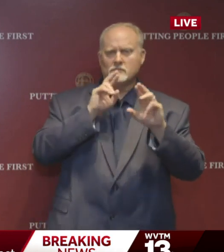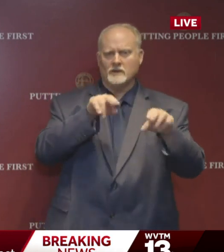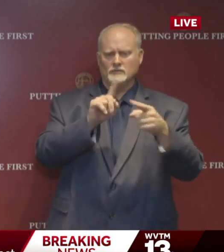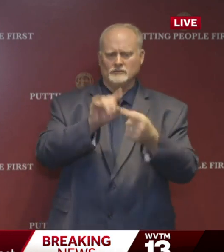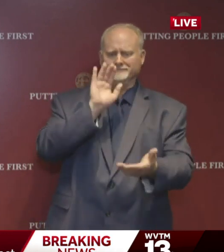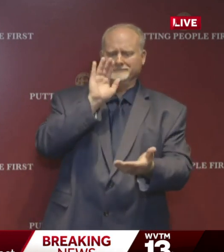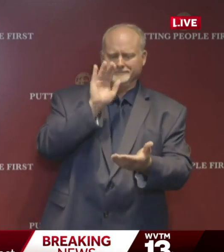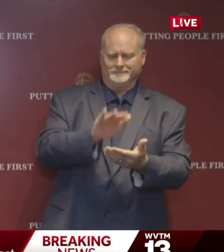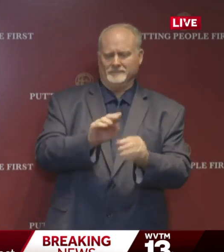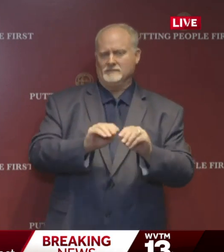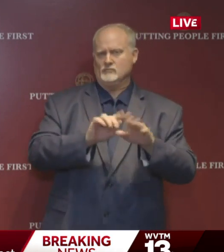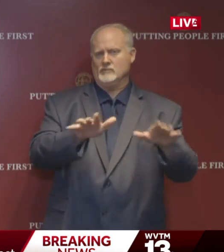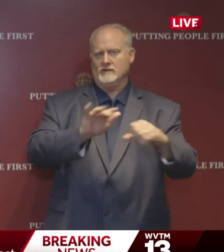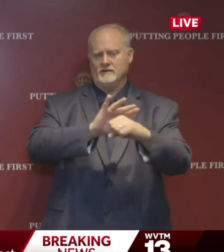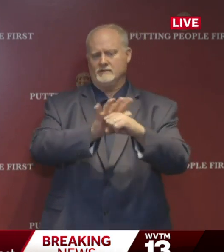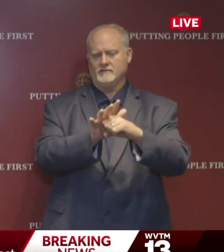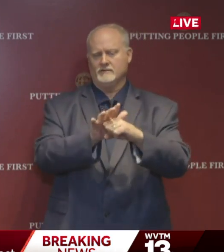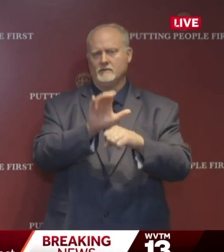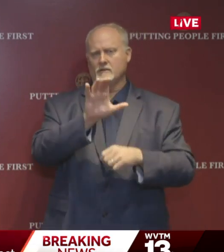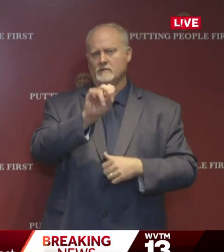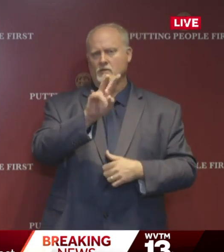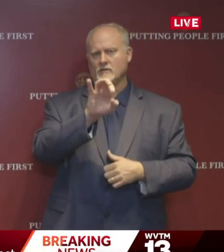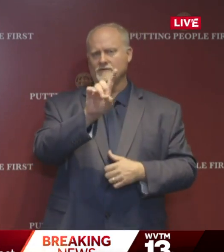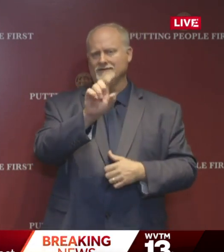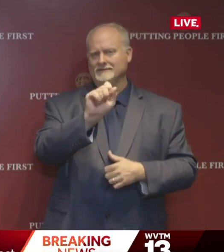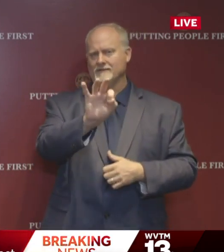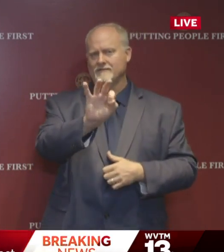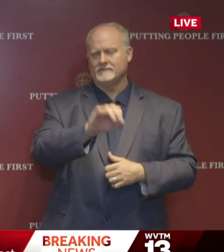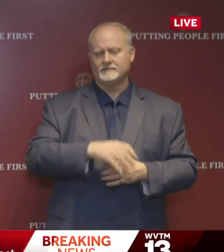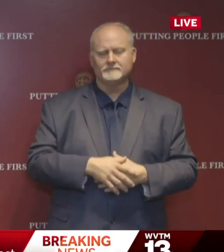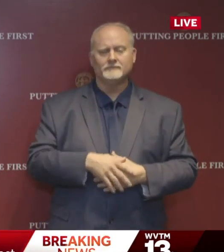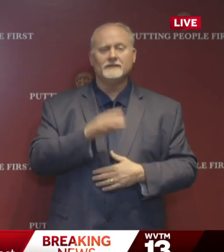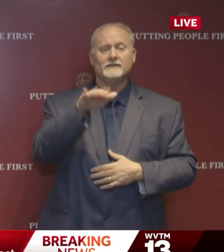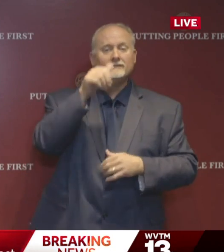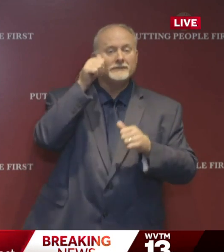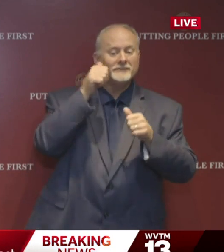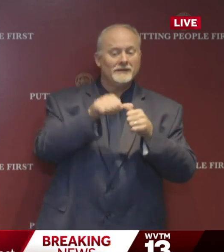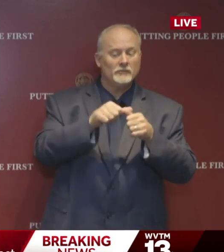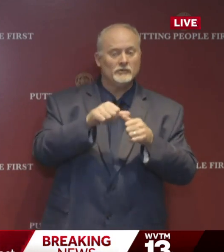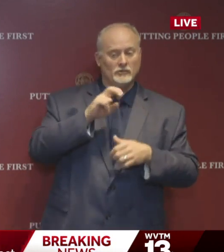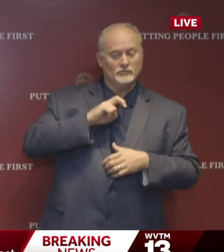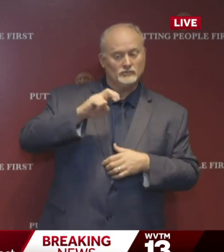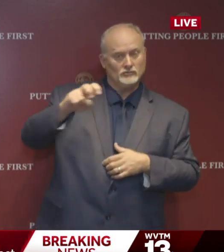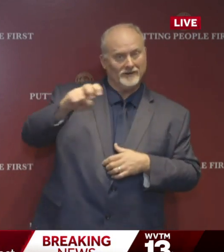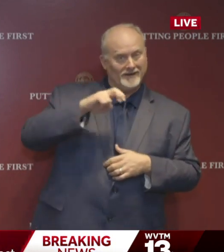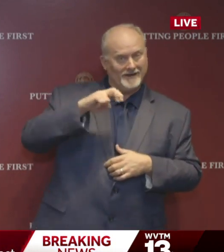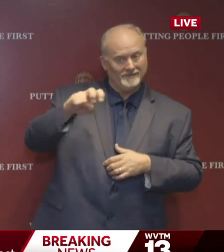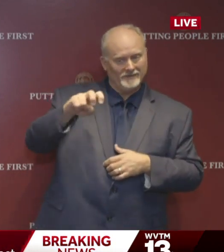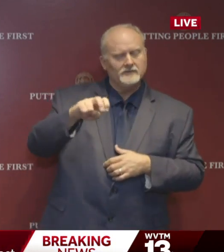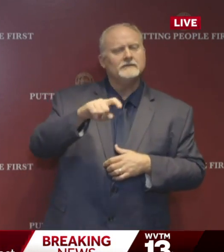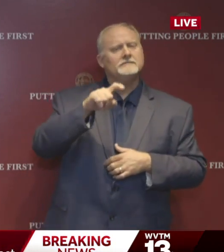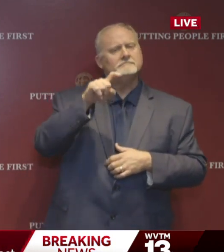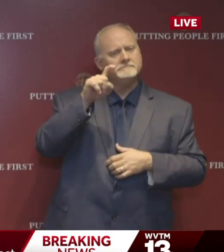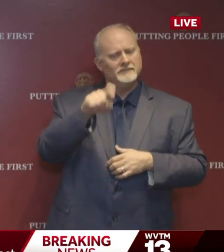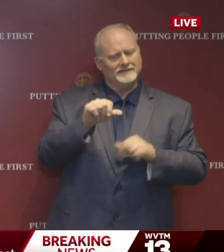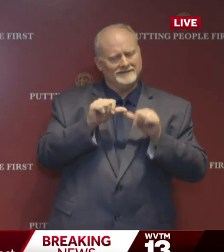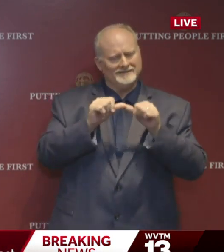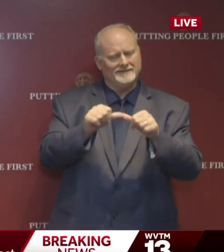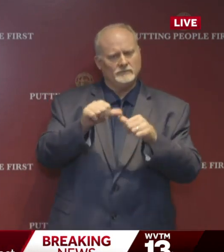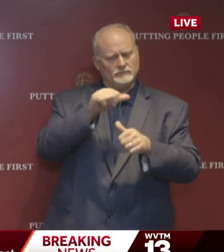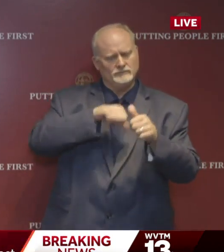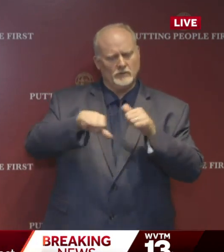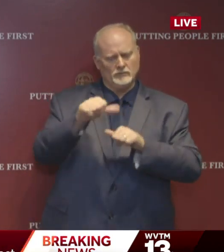19 we want people to remember traveling under this ordinance must maintain reasonable social distances